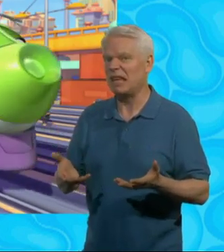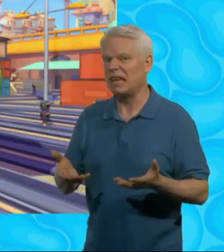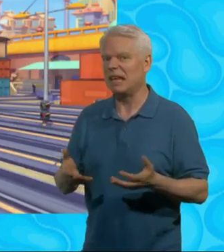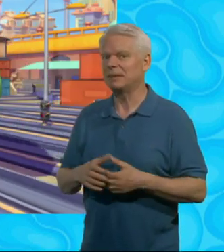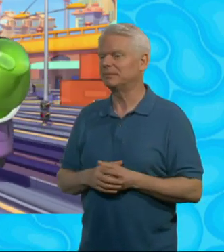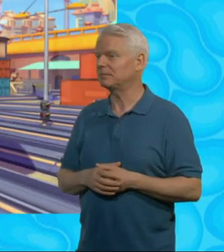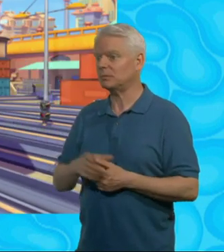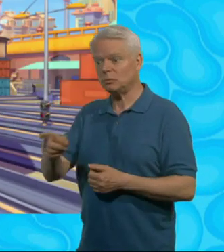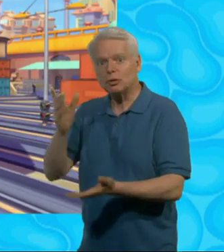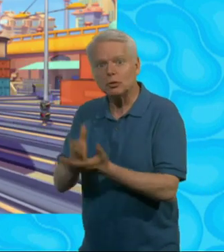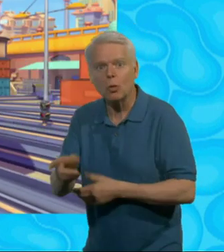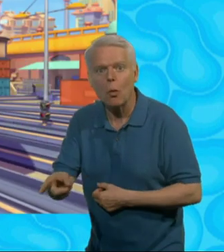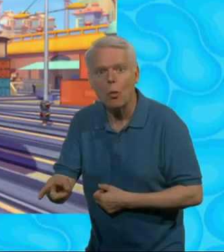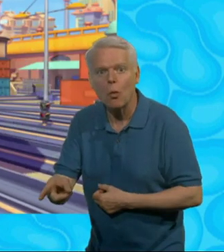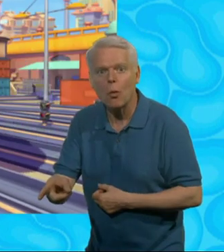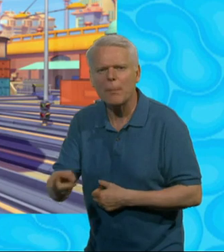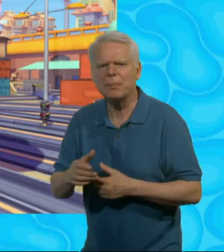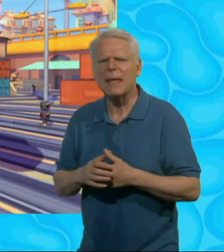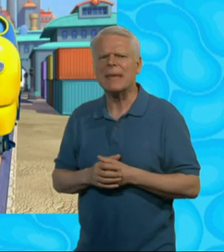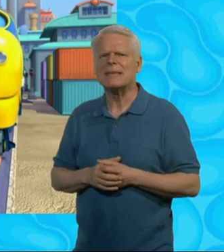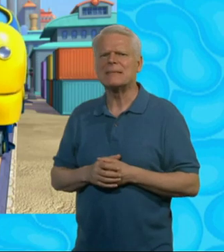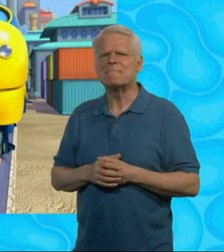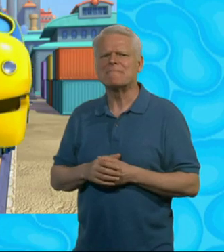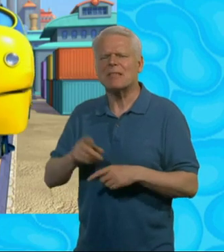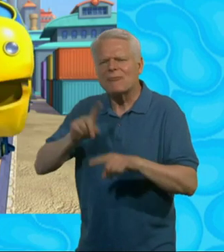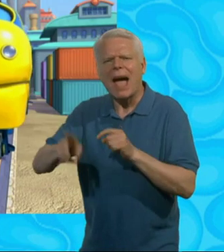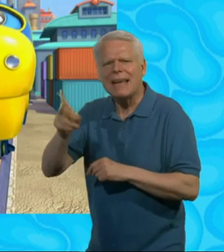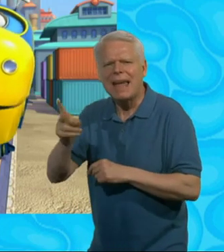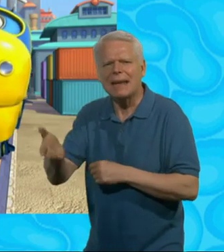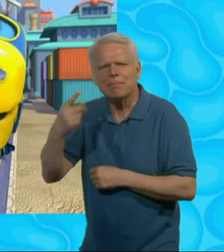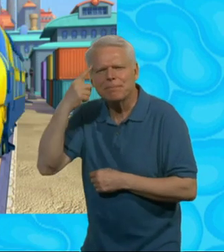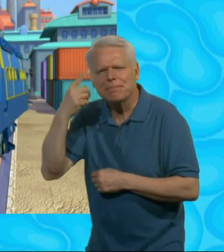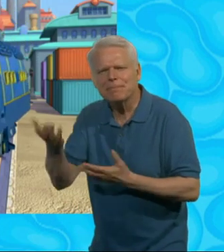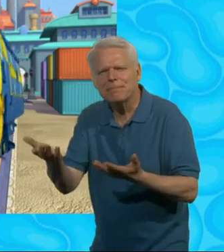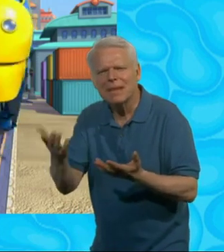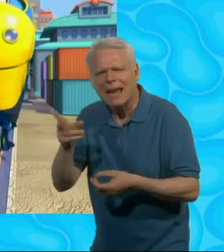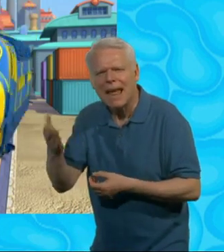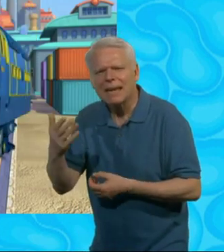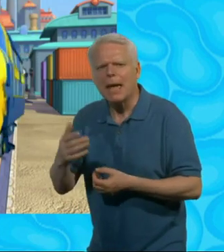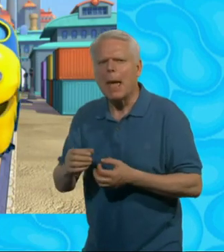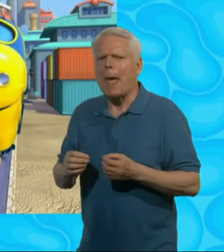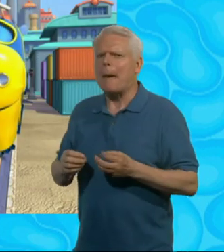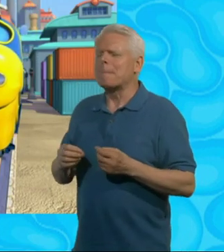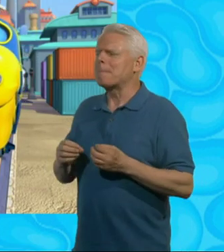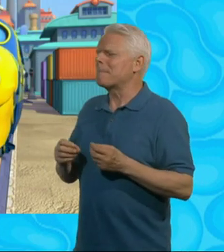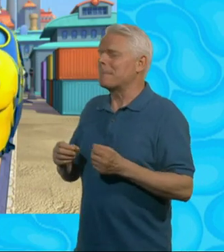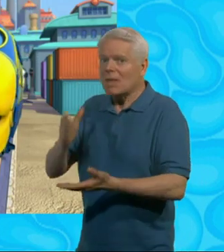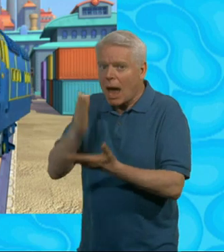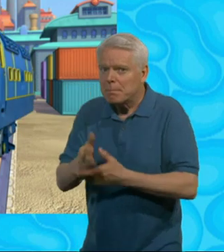Have another guess! Is that your final answer? Yes, I'm sure. My load is definitely heavier. Sorry, Brewster,